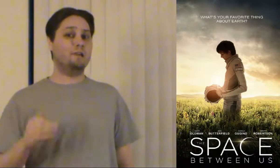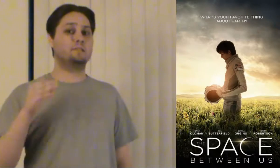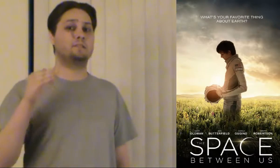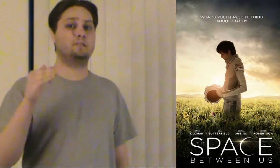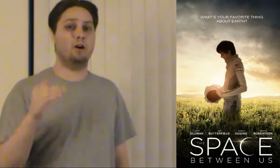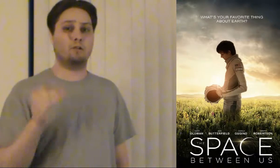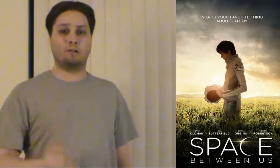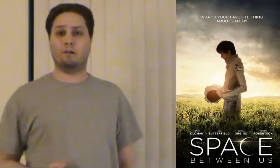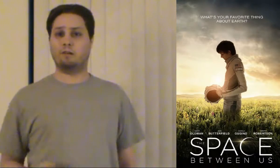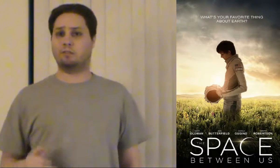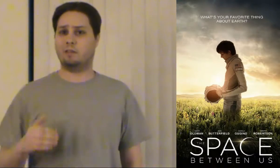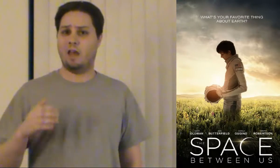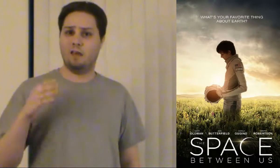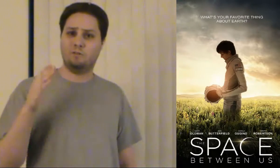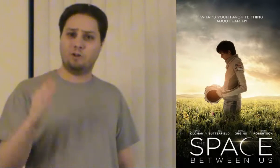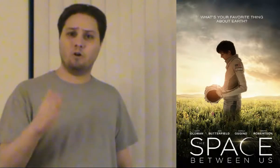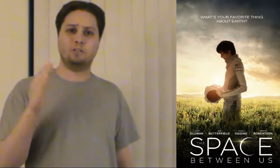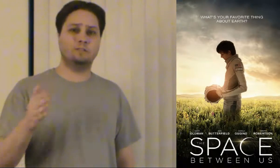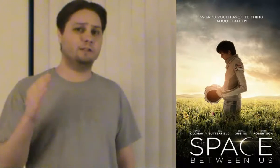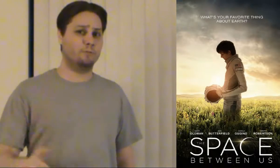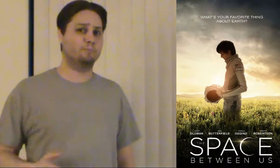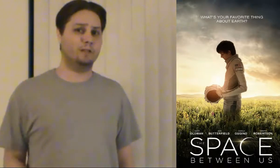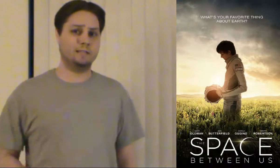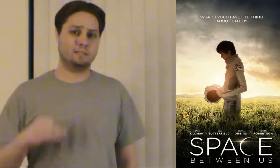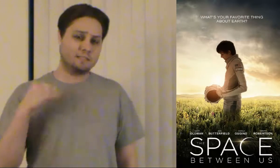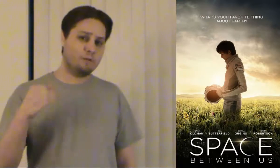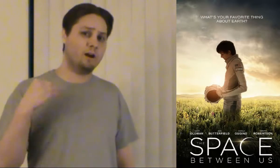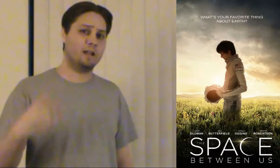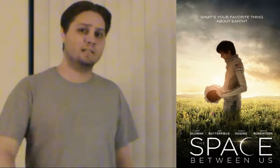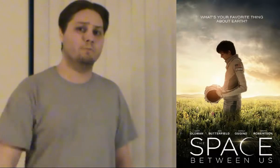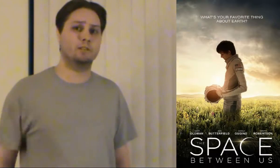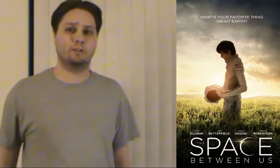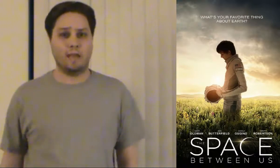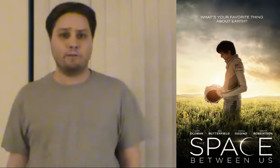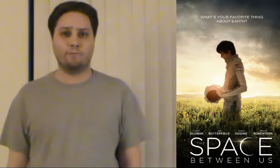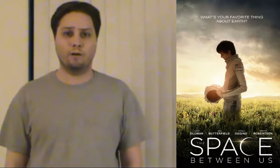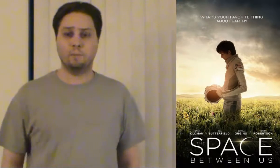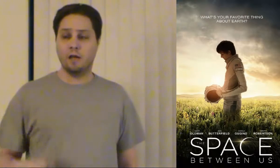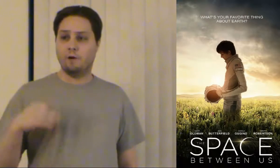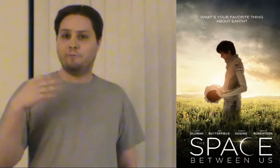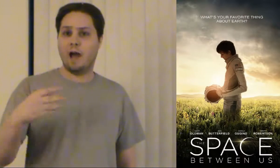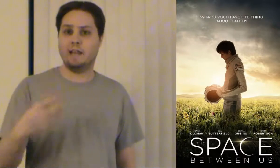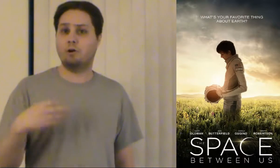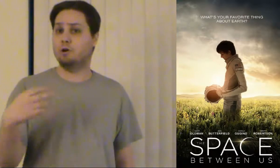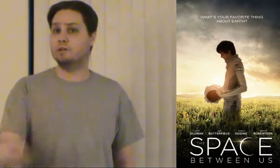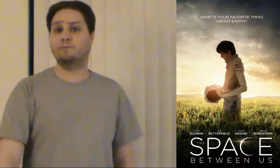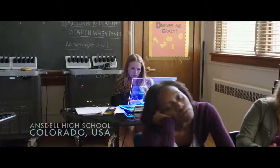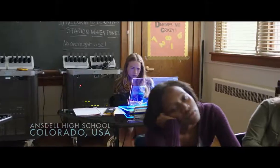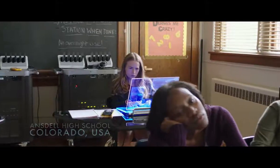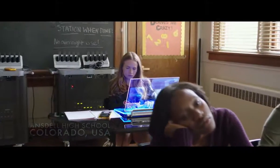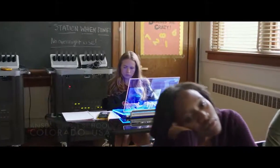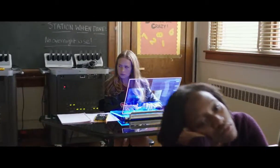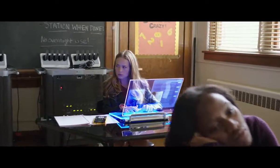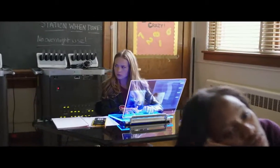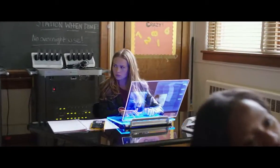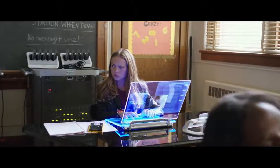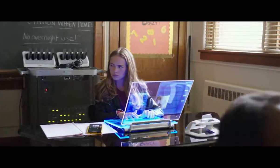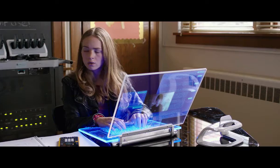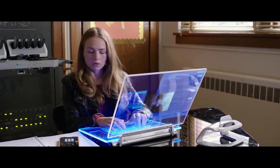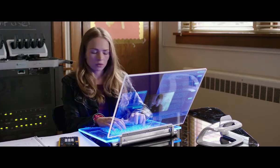is to go to Earth and go to a different place, see where his mother came from, find out who his father is, and fall in